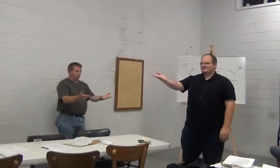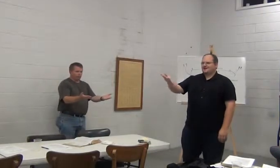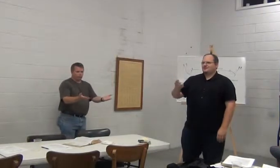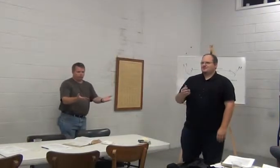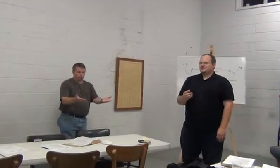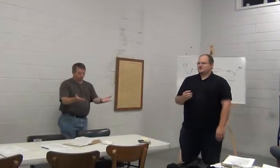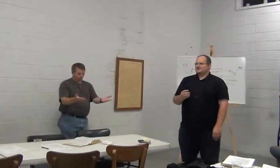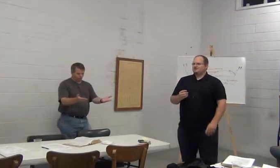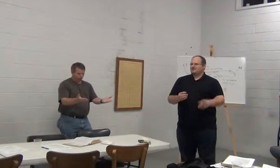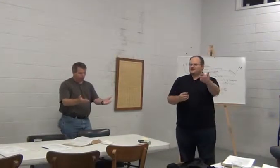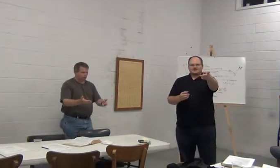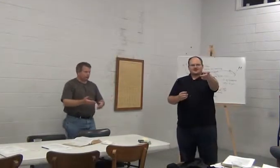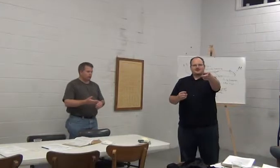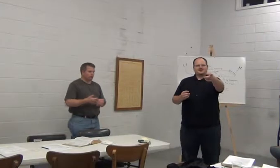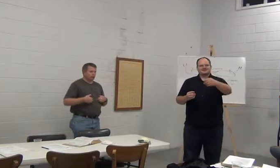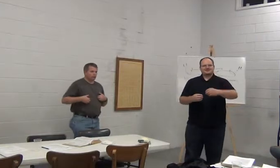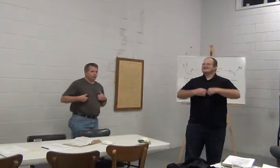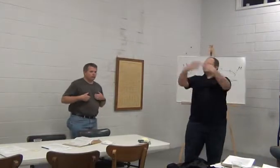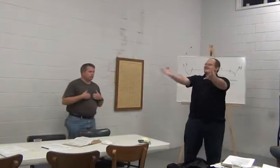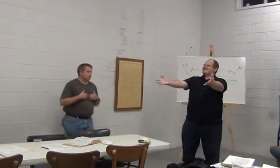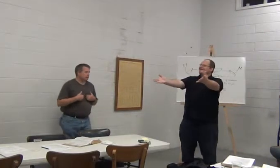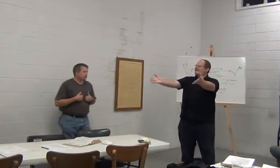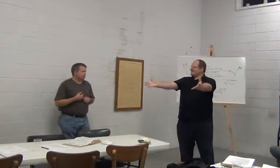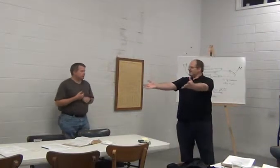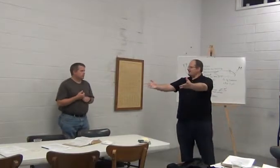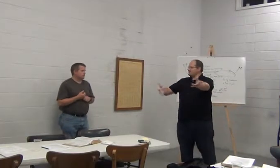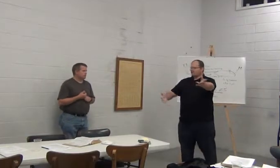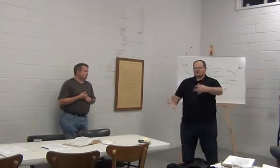He wants you to give like this lady did. Her name is George.